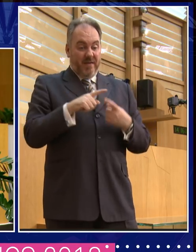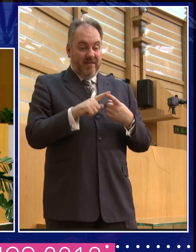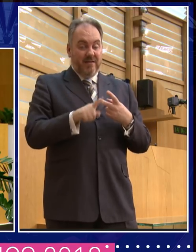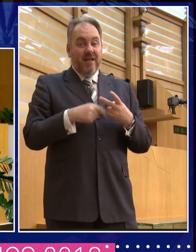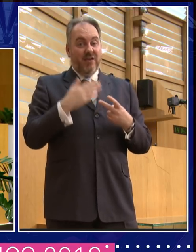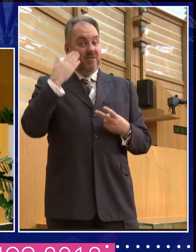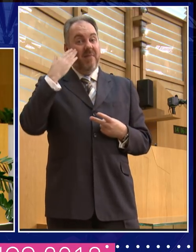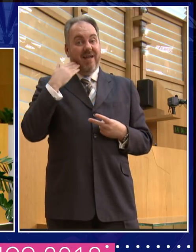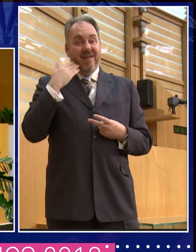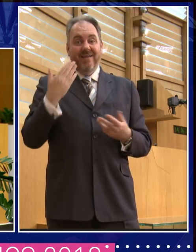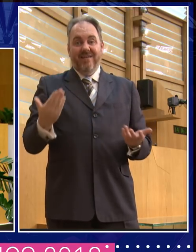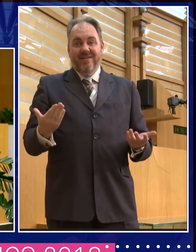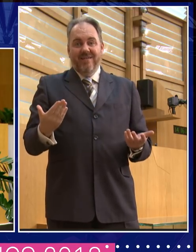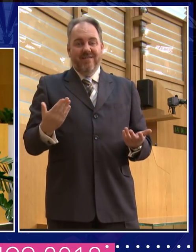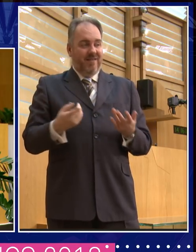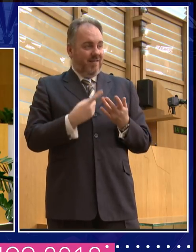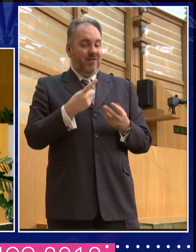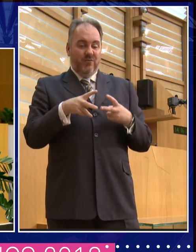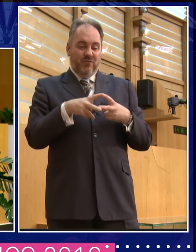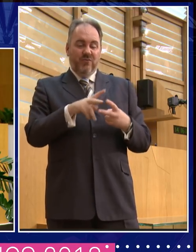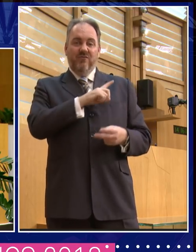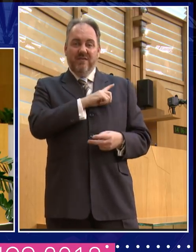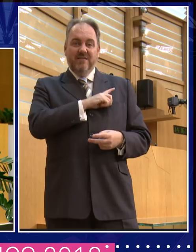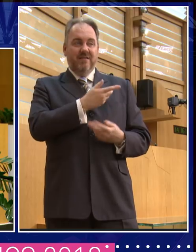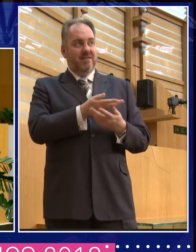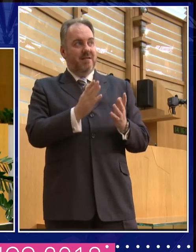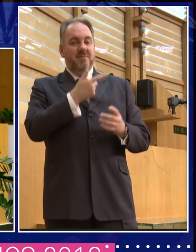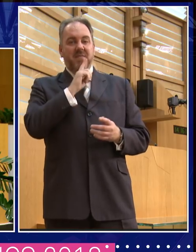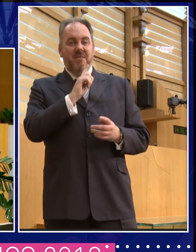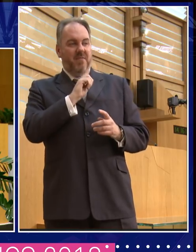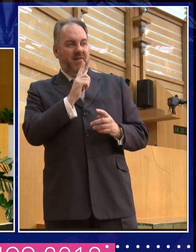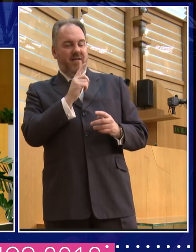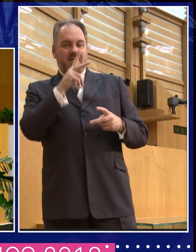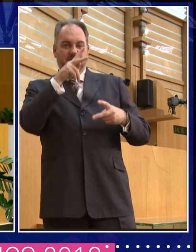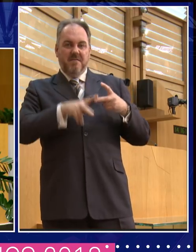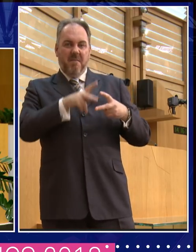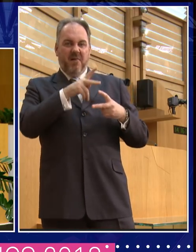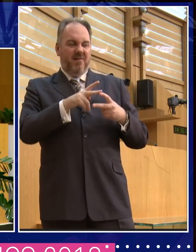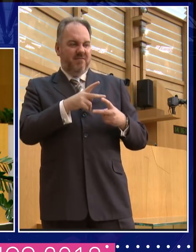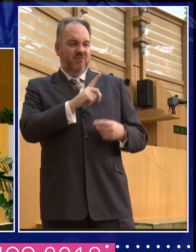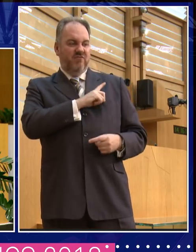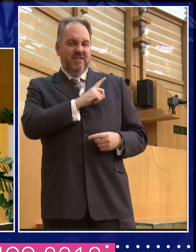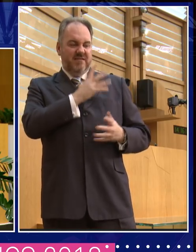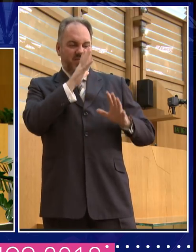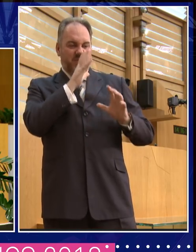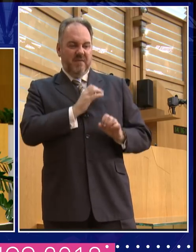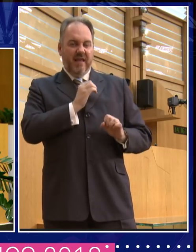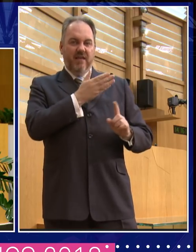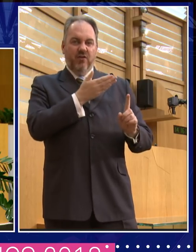the double whammy there means that she gets, you she gets worse than I